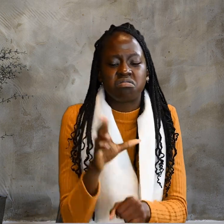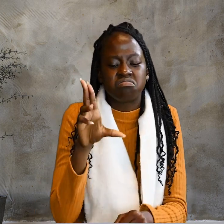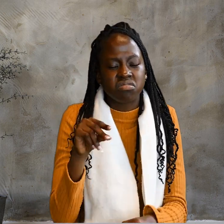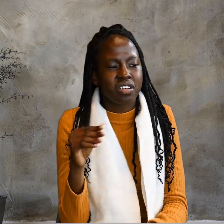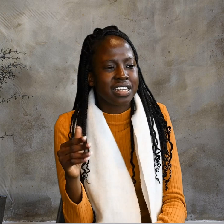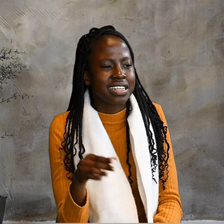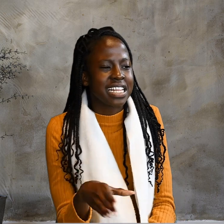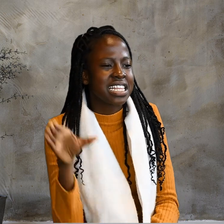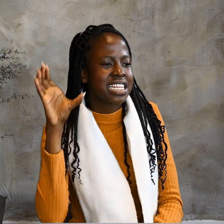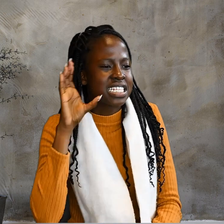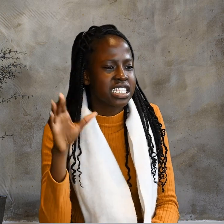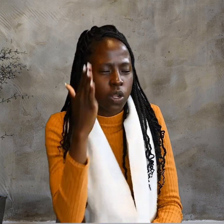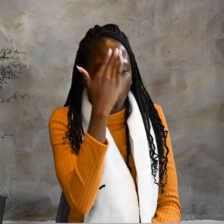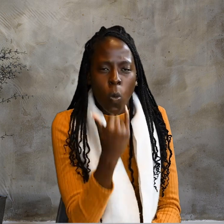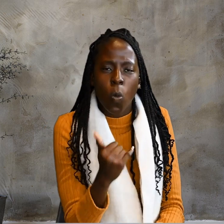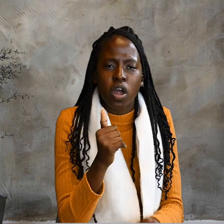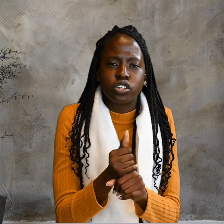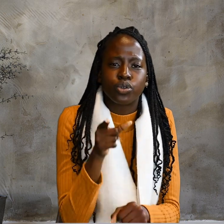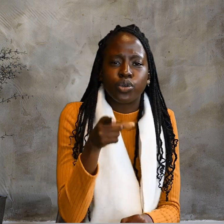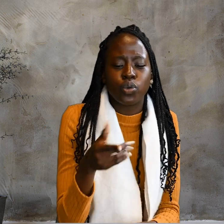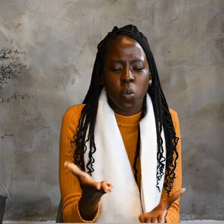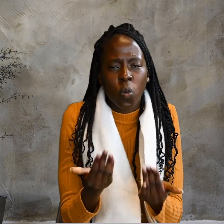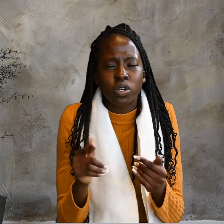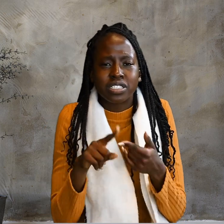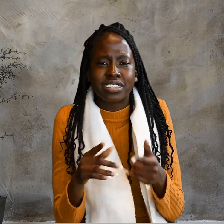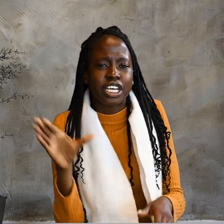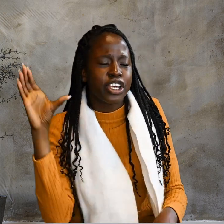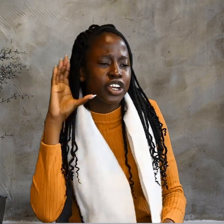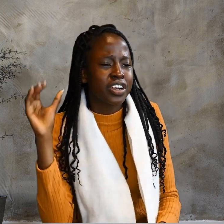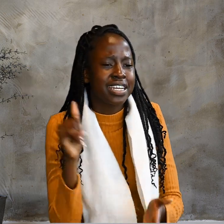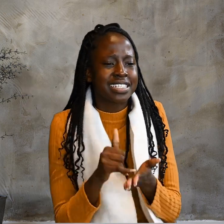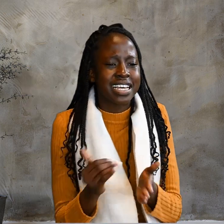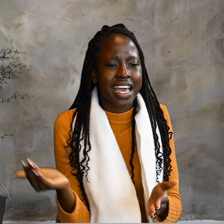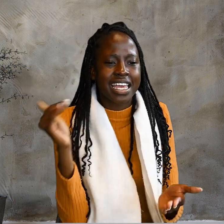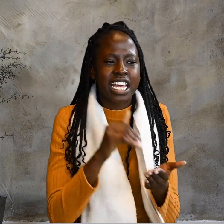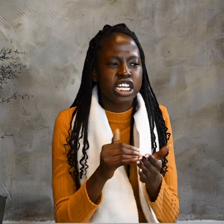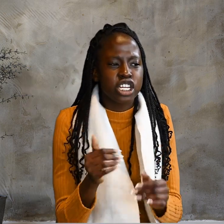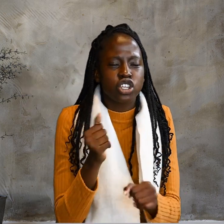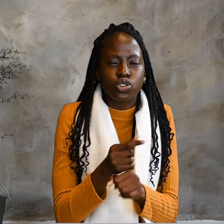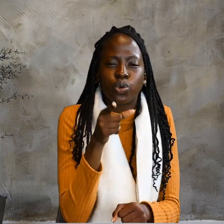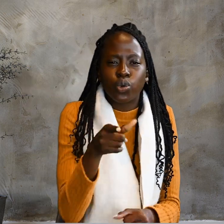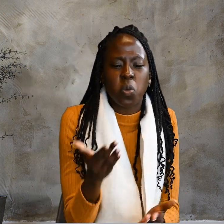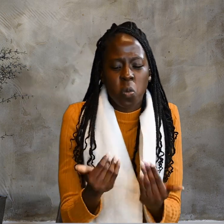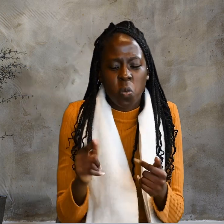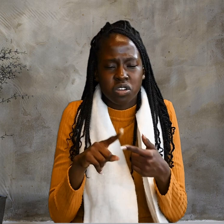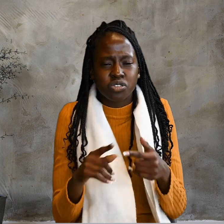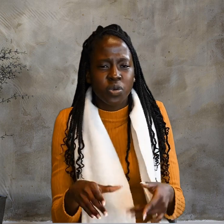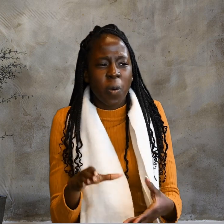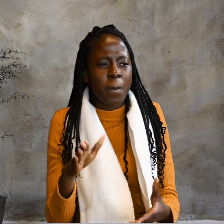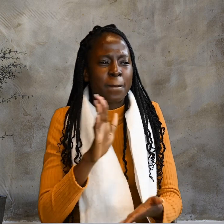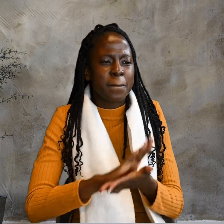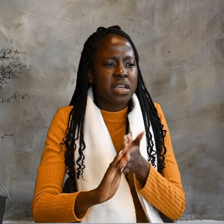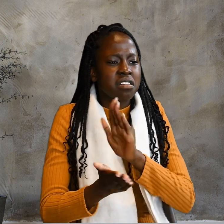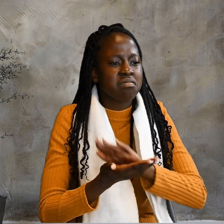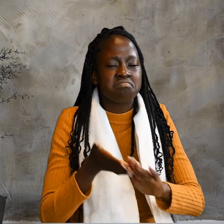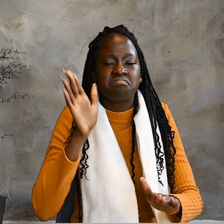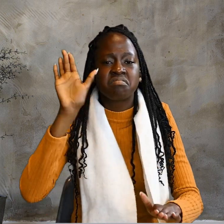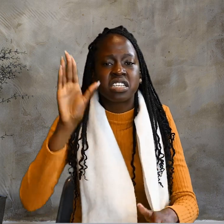Why do you want to hear it again? Do you want to become his disciples too? Then they